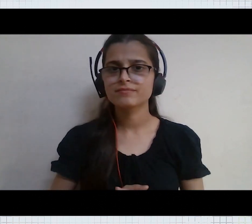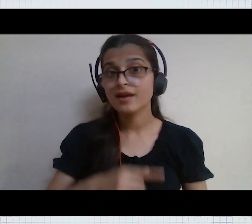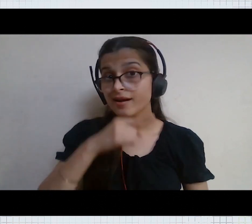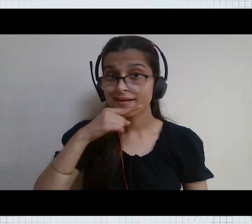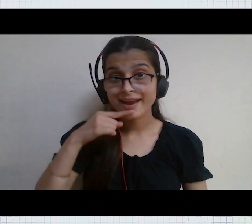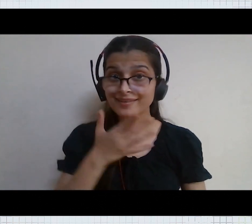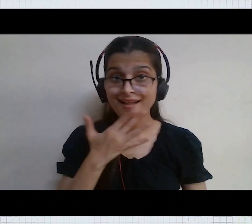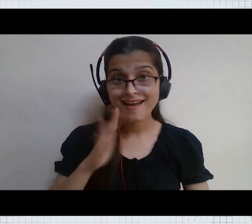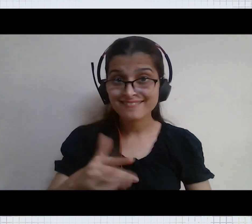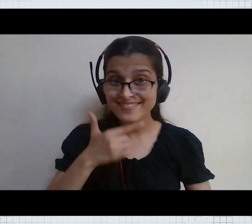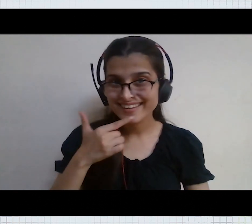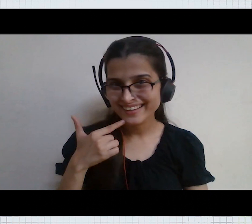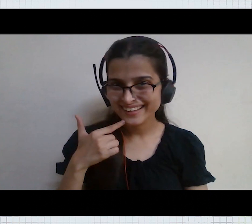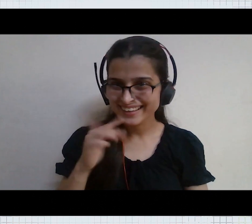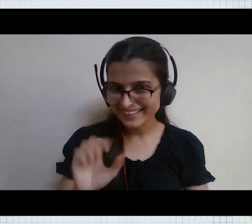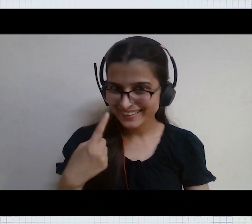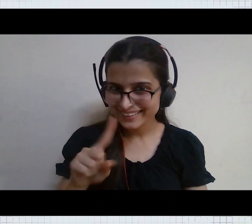you will say the color is red